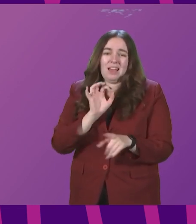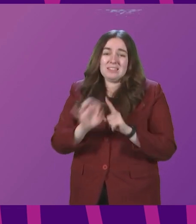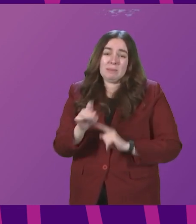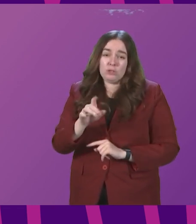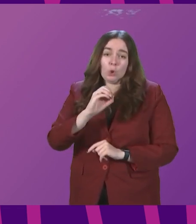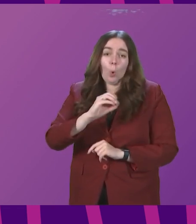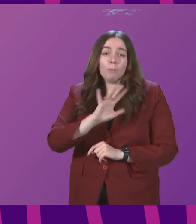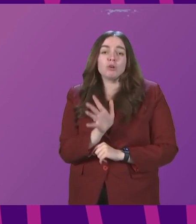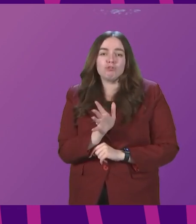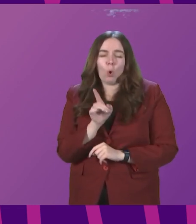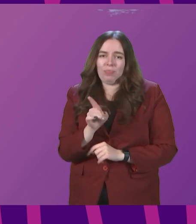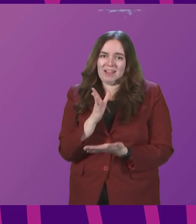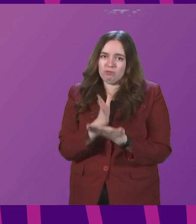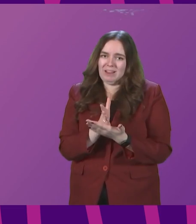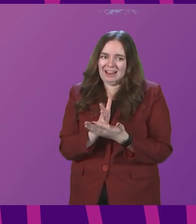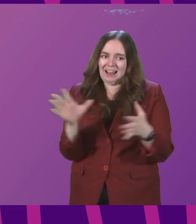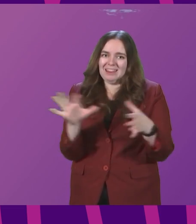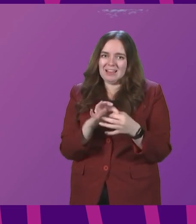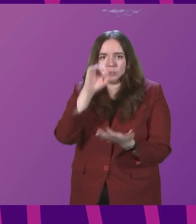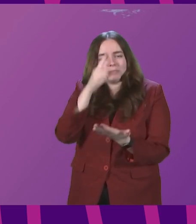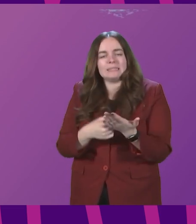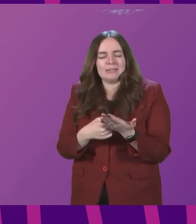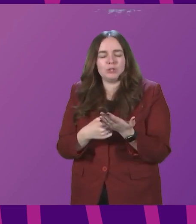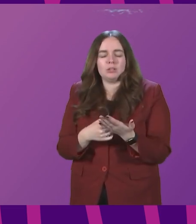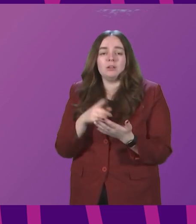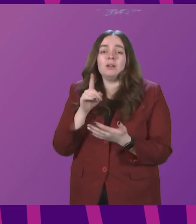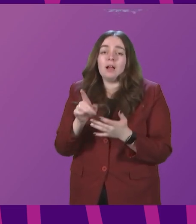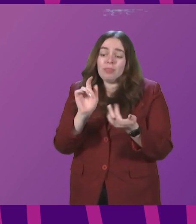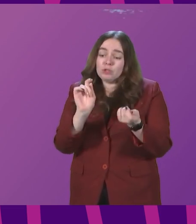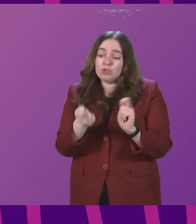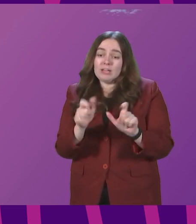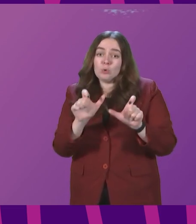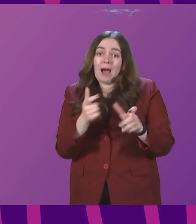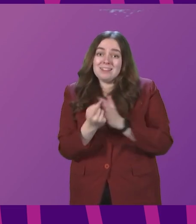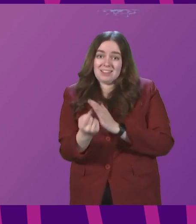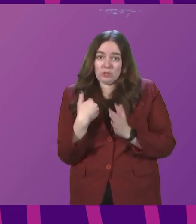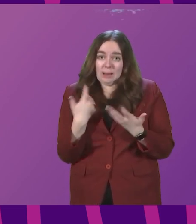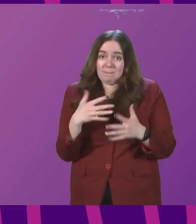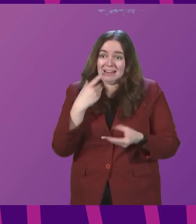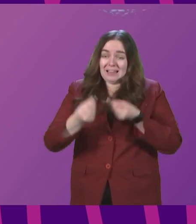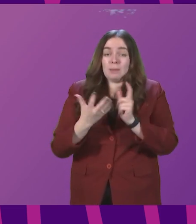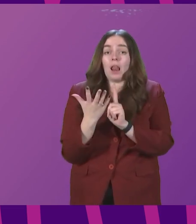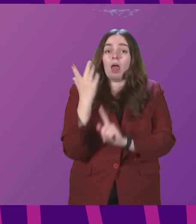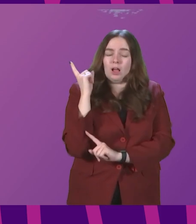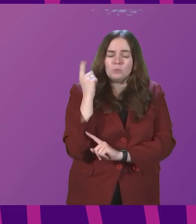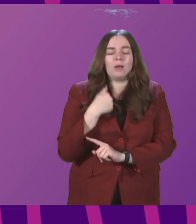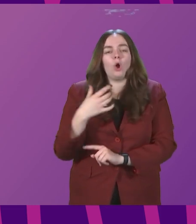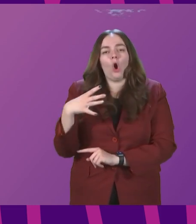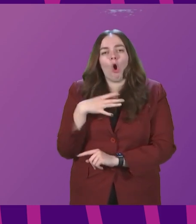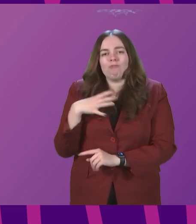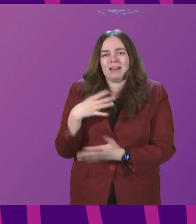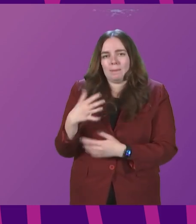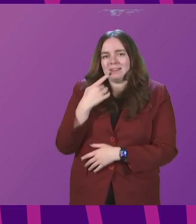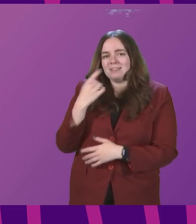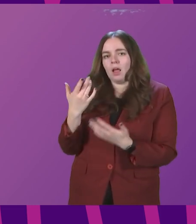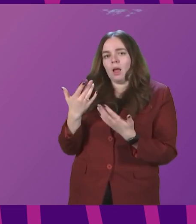underpinning the decisions we take. Given the changes to isolation that I set out last week, we had already commissioned public